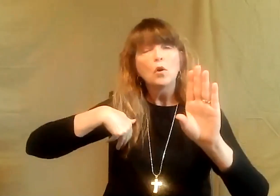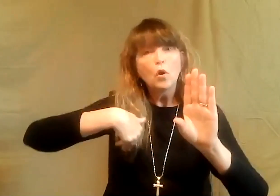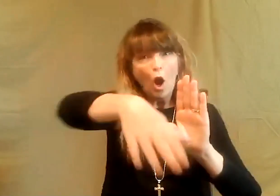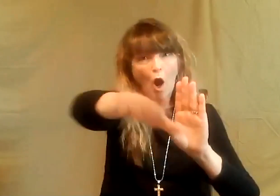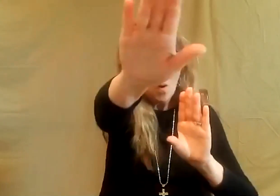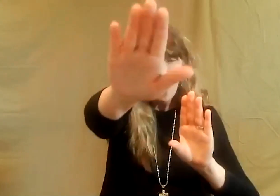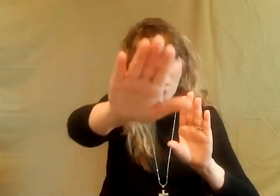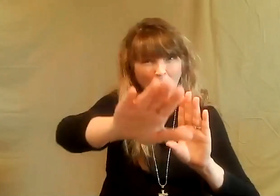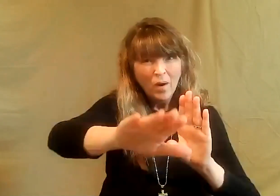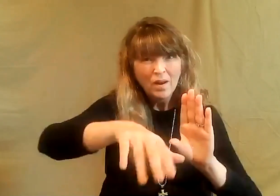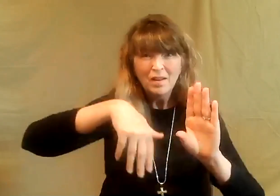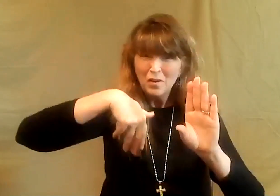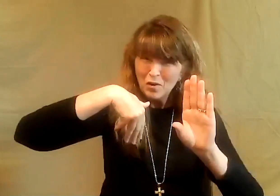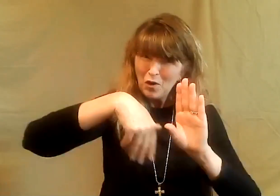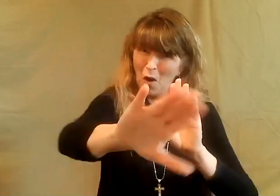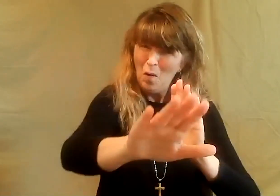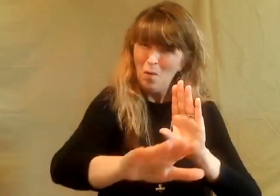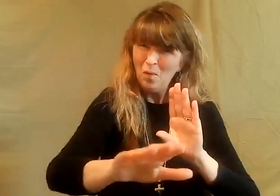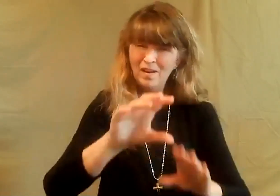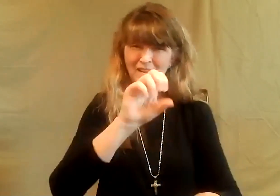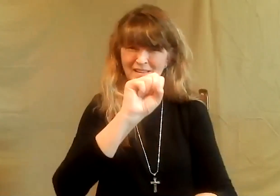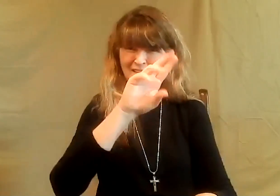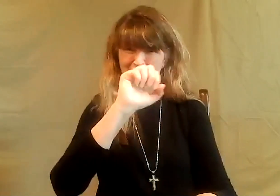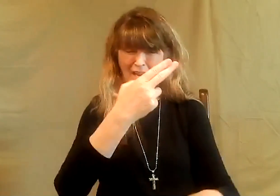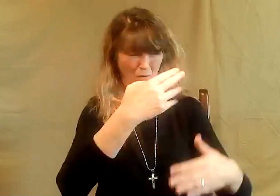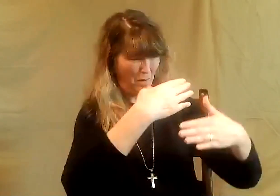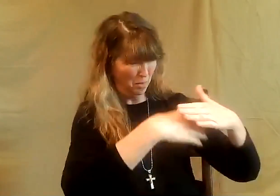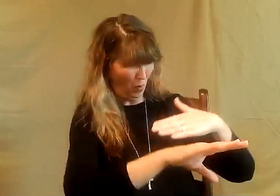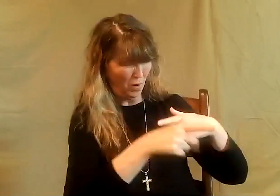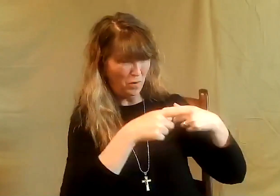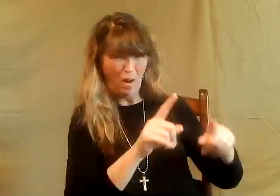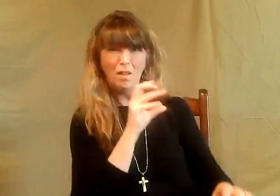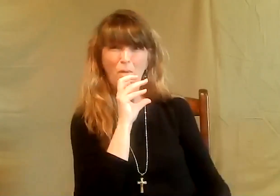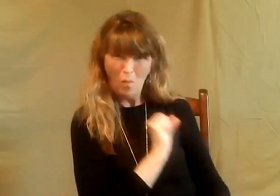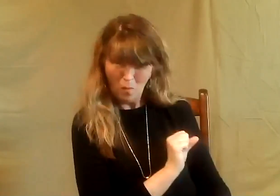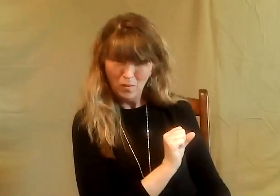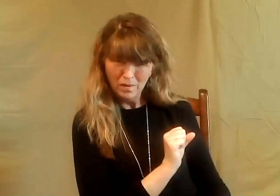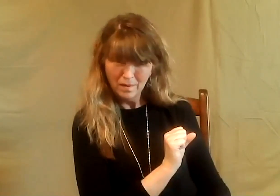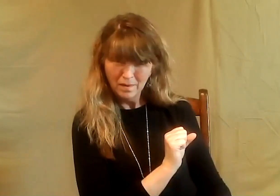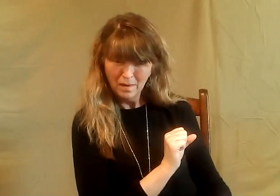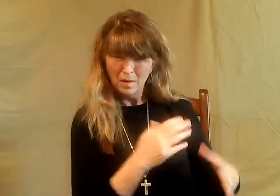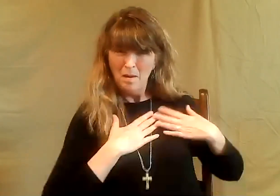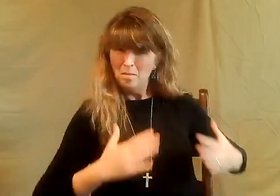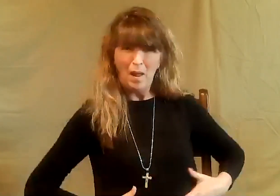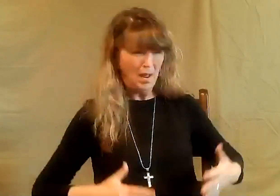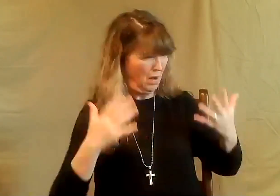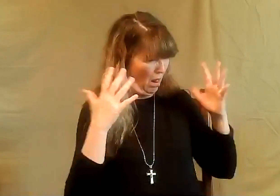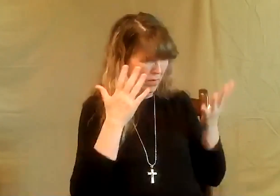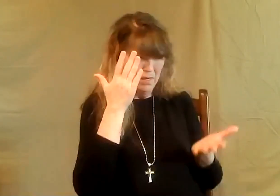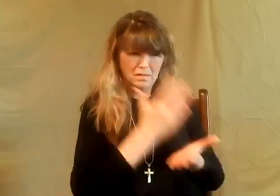did open a door so that they could go, go on their way, just like he did with Sarah. She had the baby when she